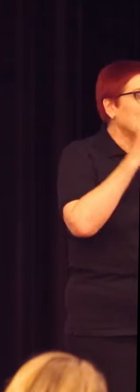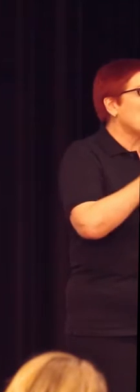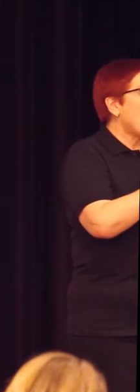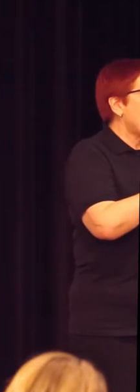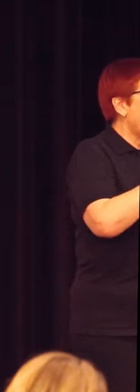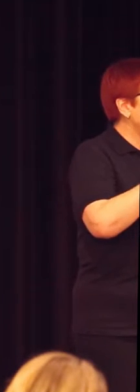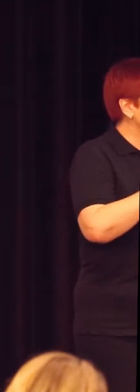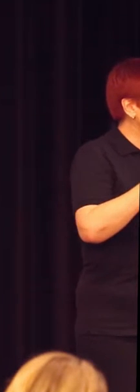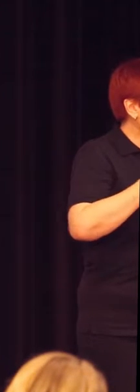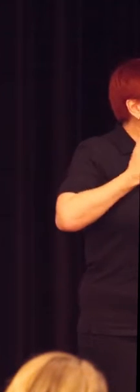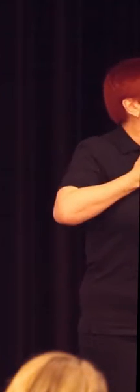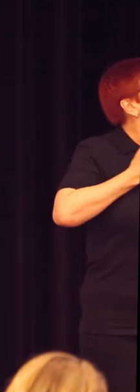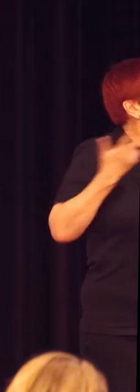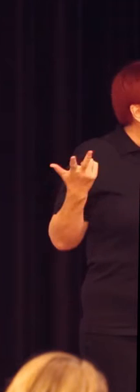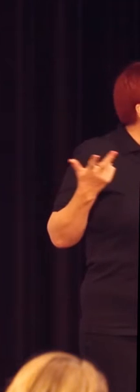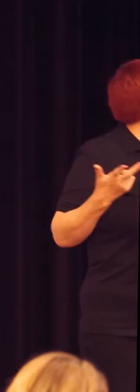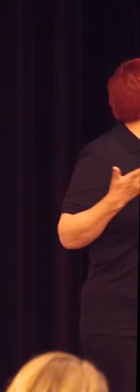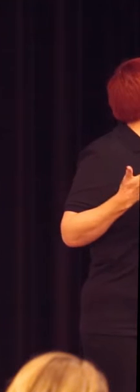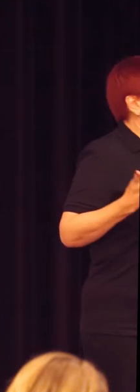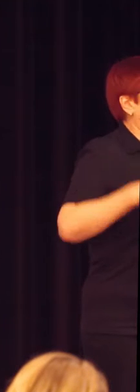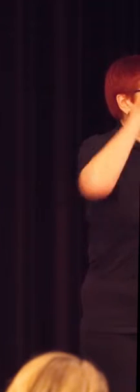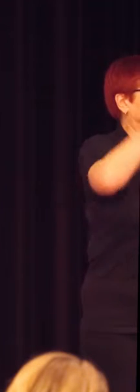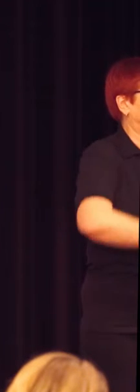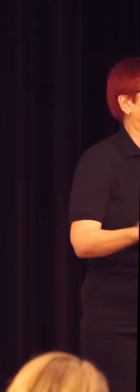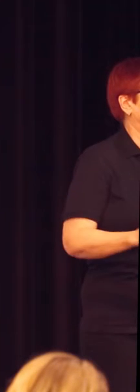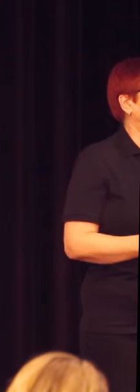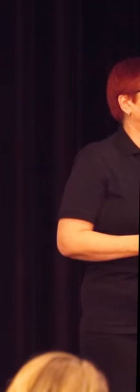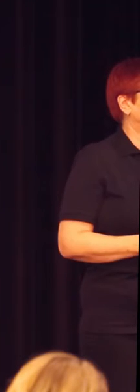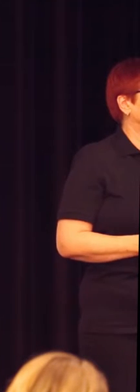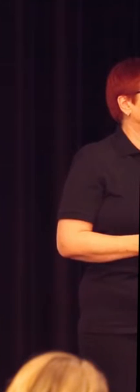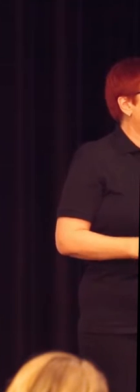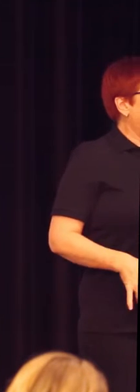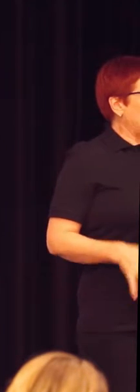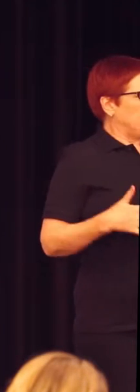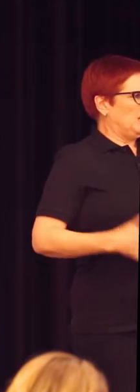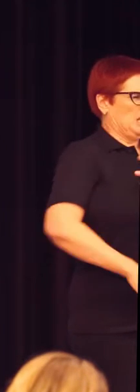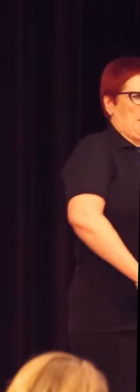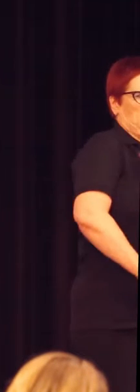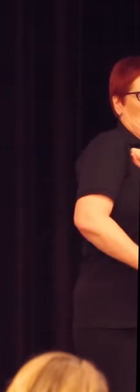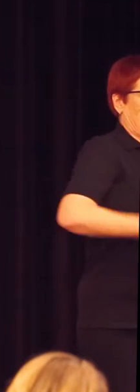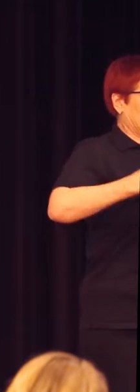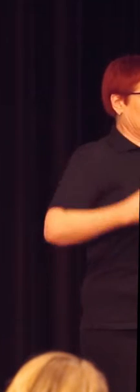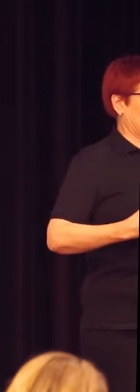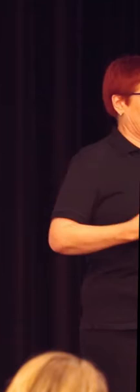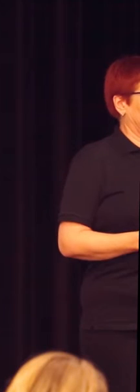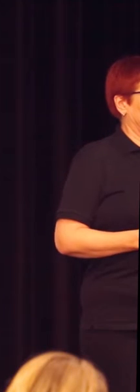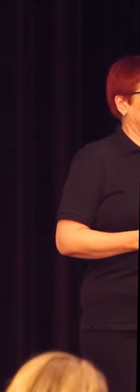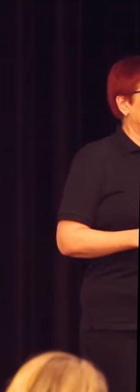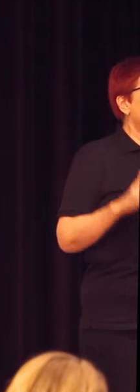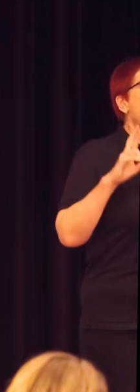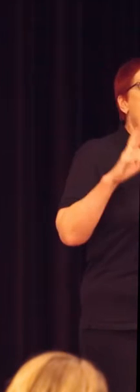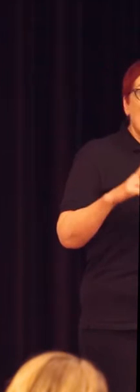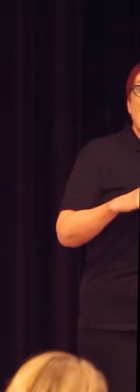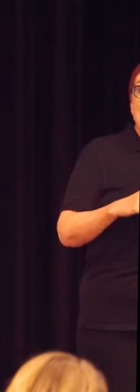show that we should demolish these spaces. It feels brave and I hope more will make this